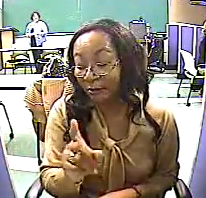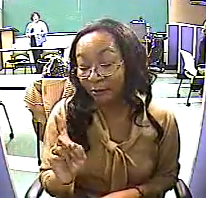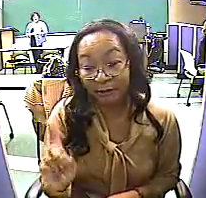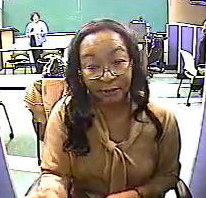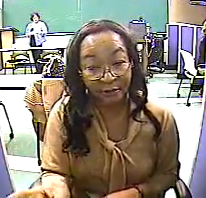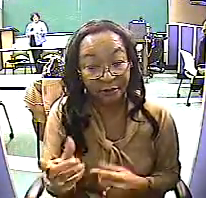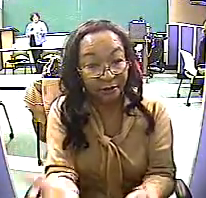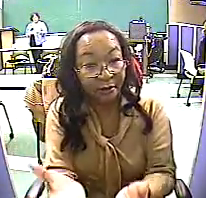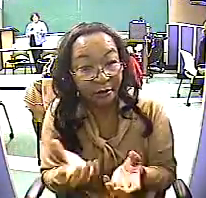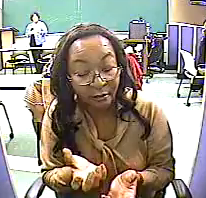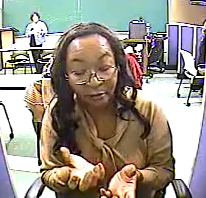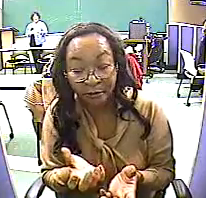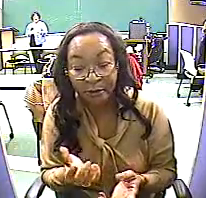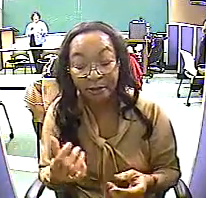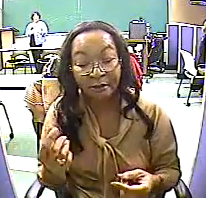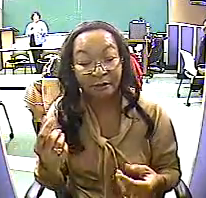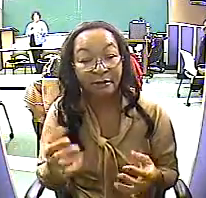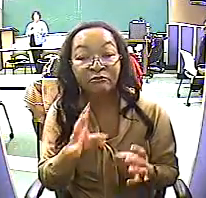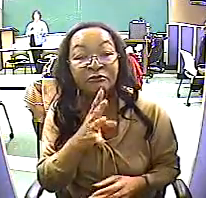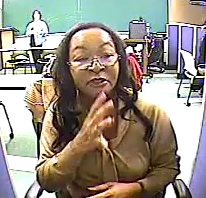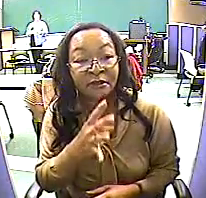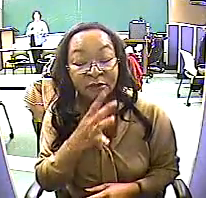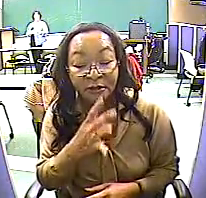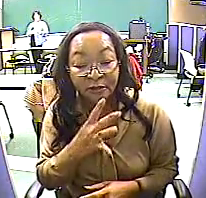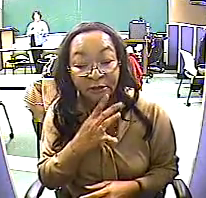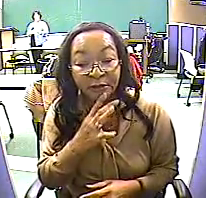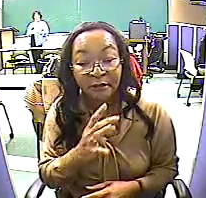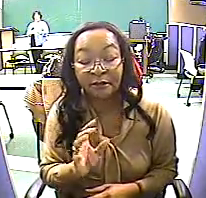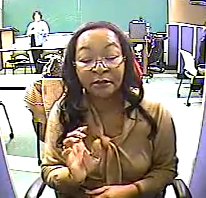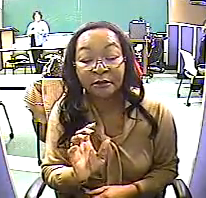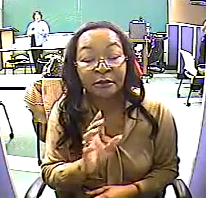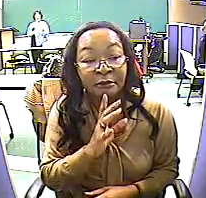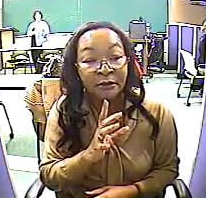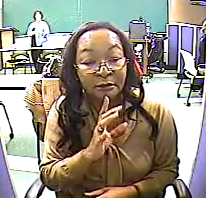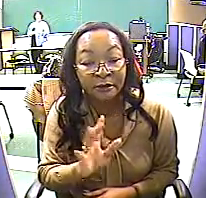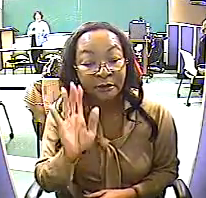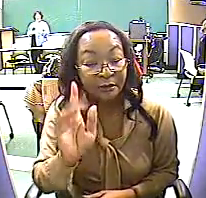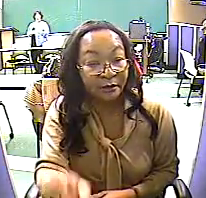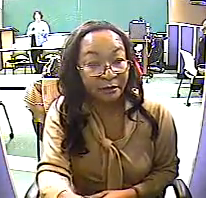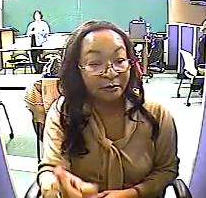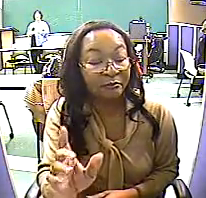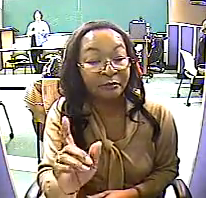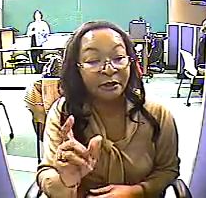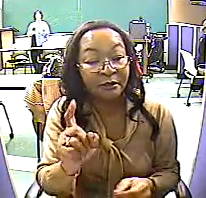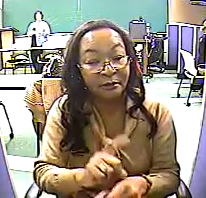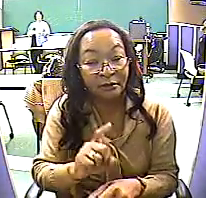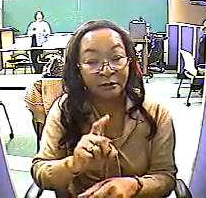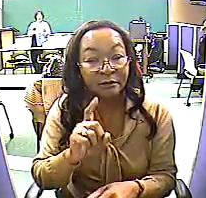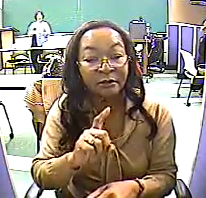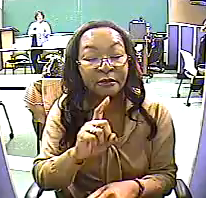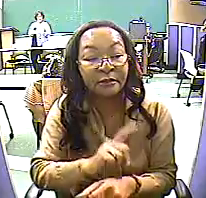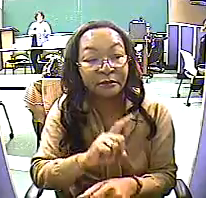So don't you just admire people who know more about their jobs or their hobbies than they have to know?